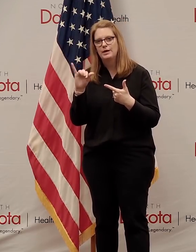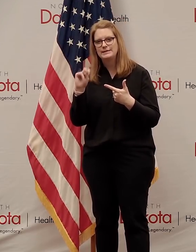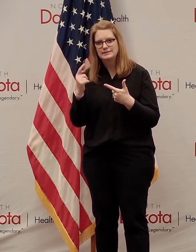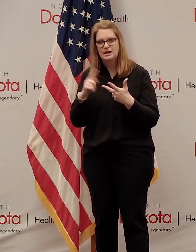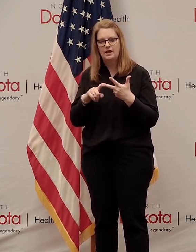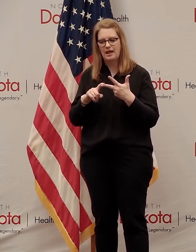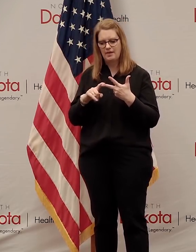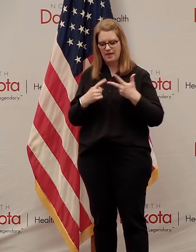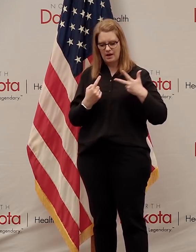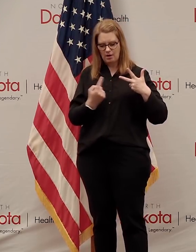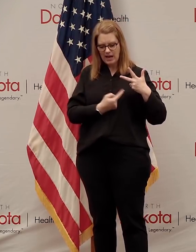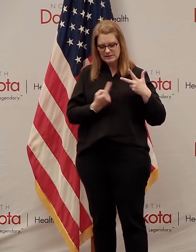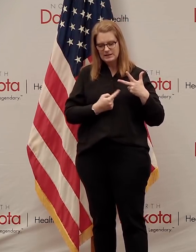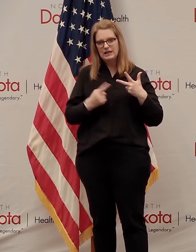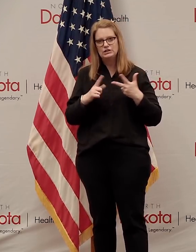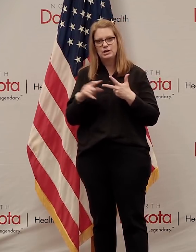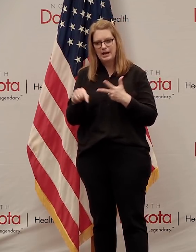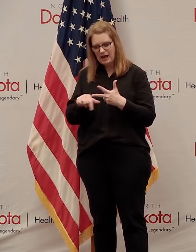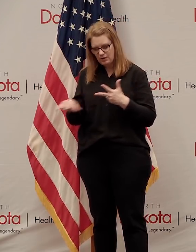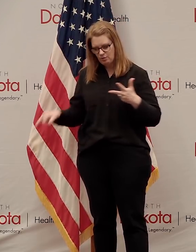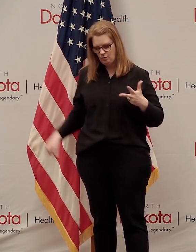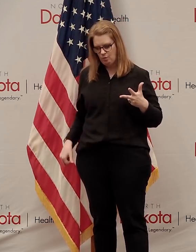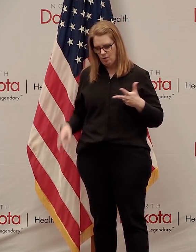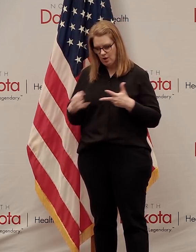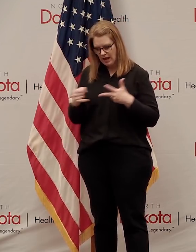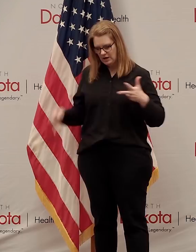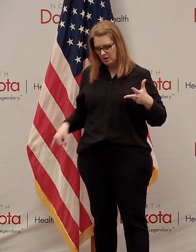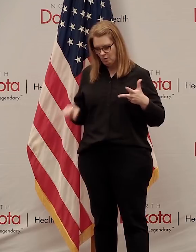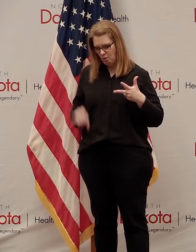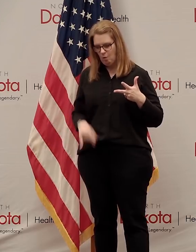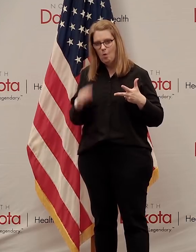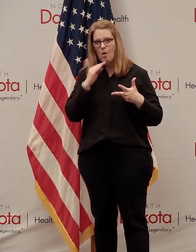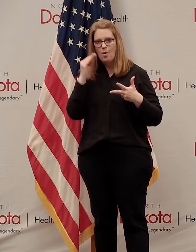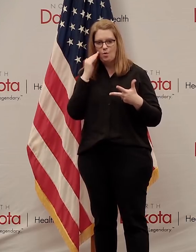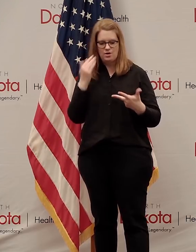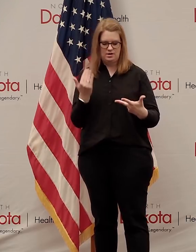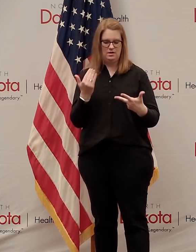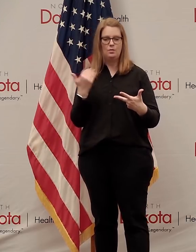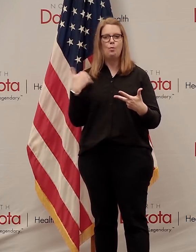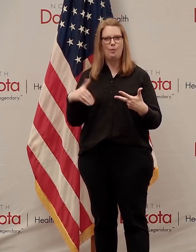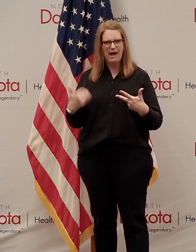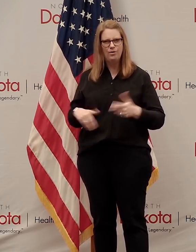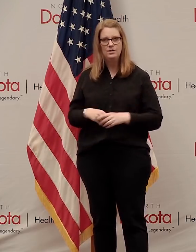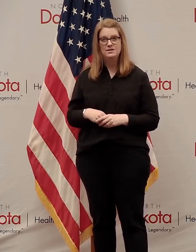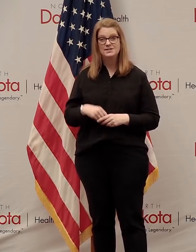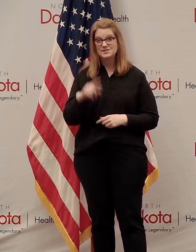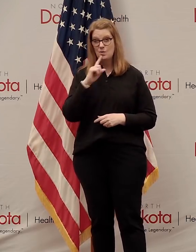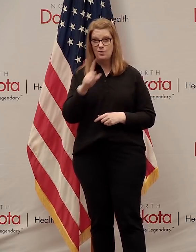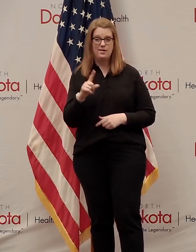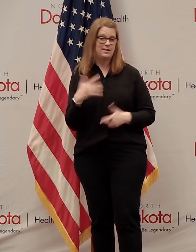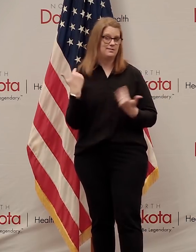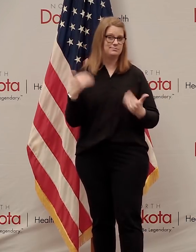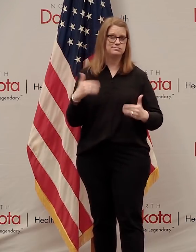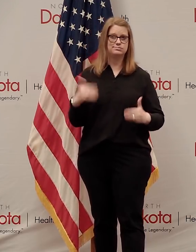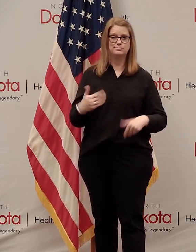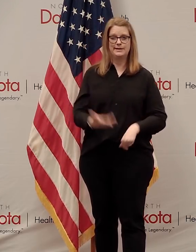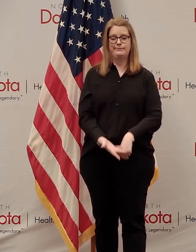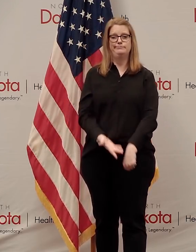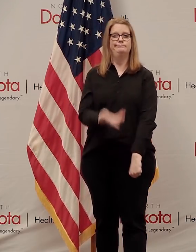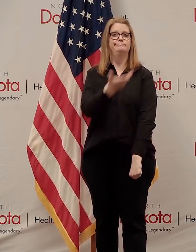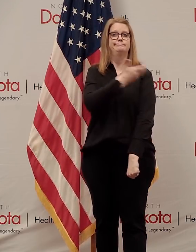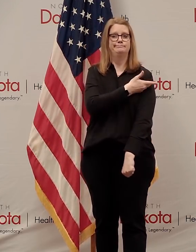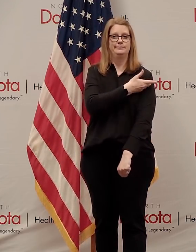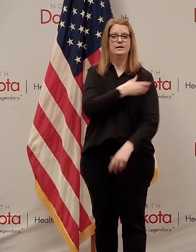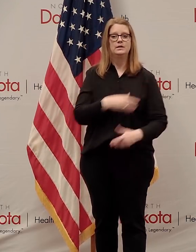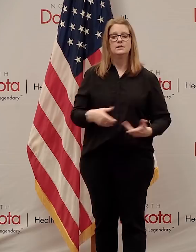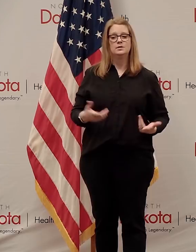that we didn't have at this scale on March 11th. So we've come a long way together. And when we started, we said we were